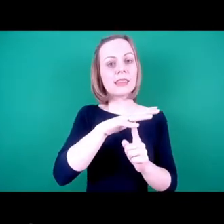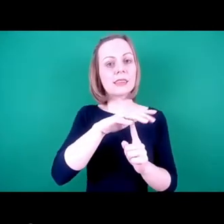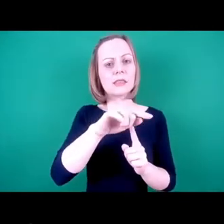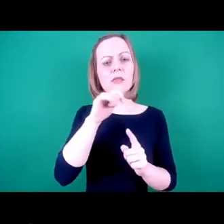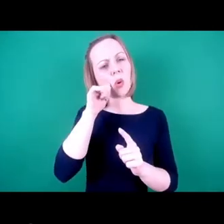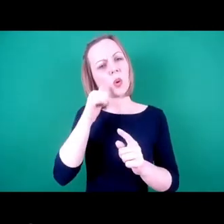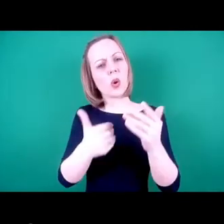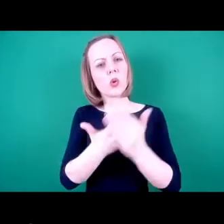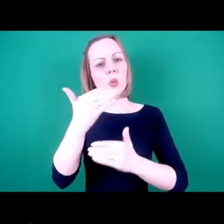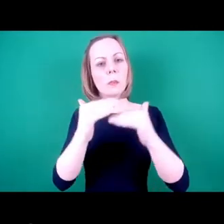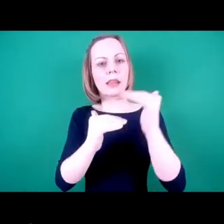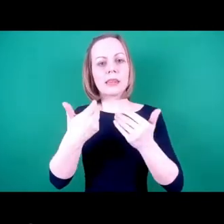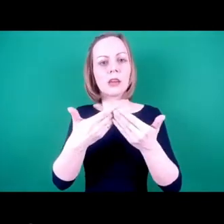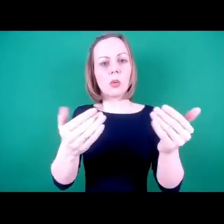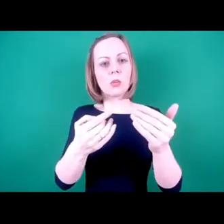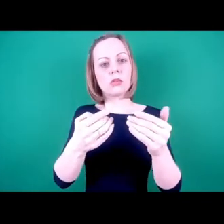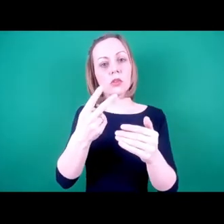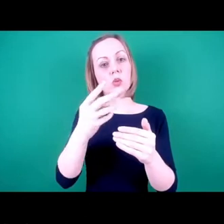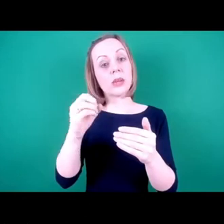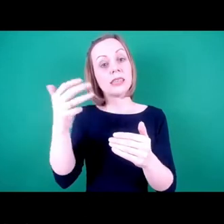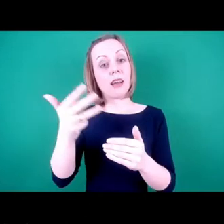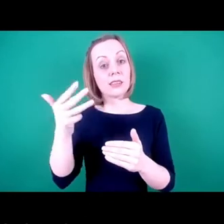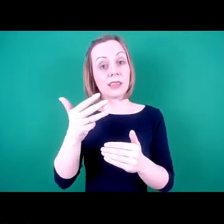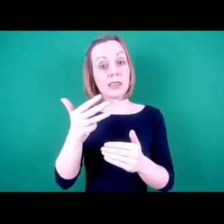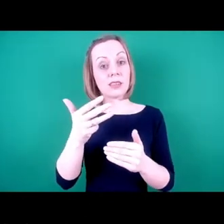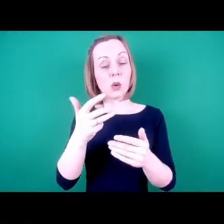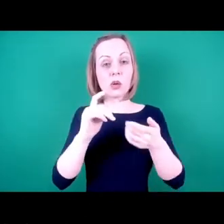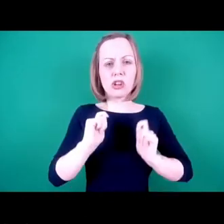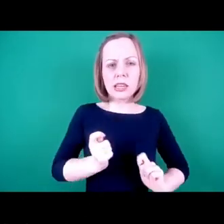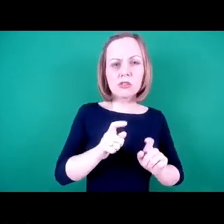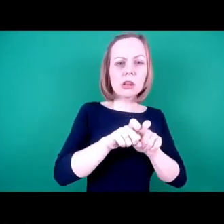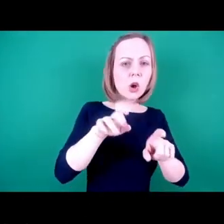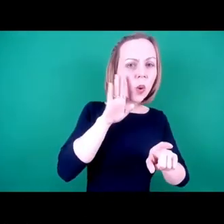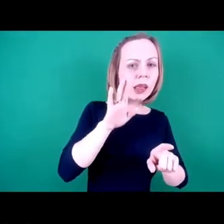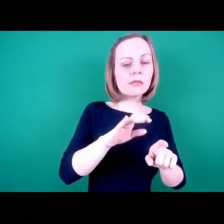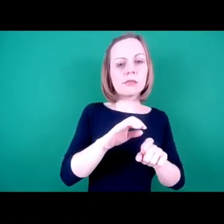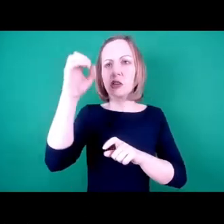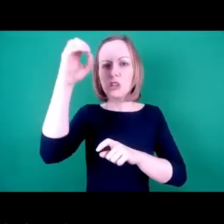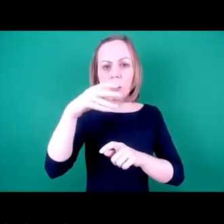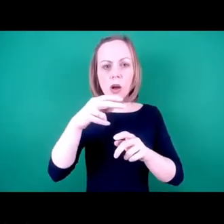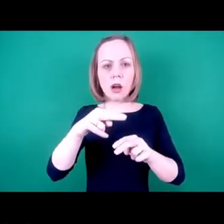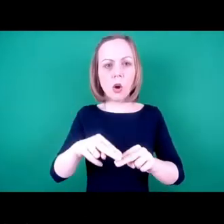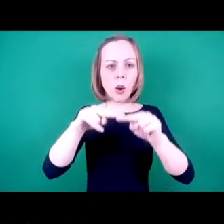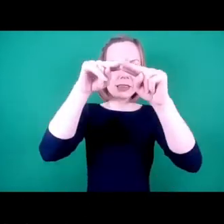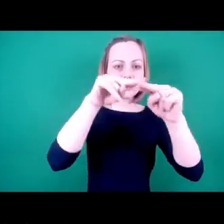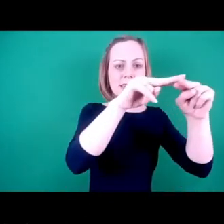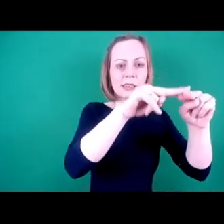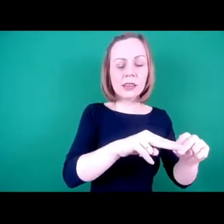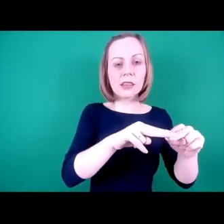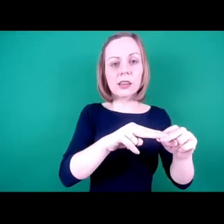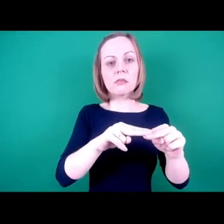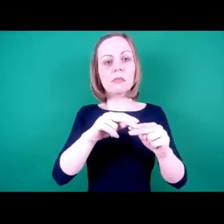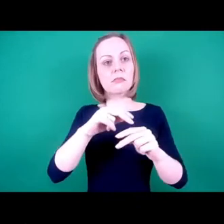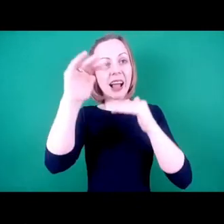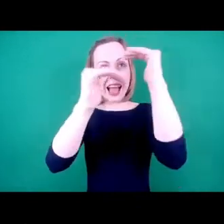2019. This is a facility that includes a hoist, shower, screen, adult sized changing bench,